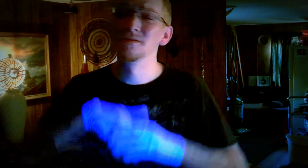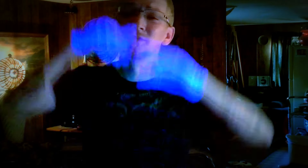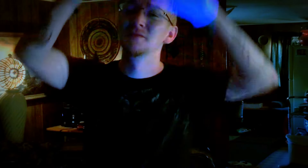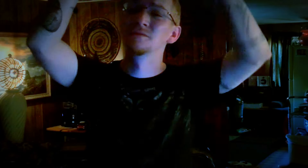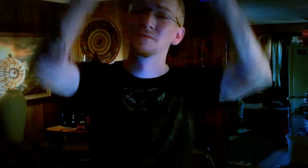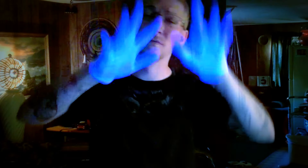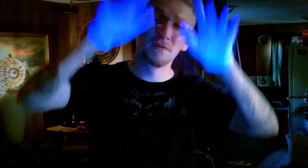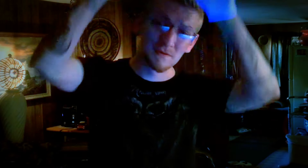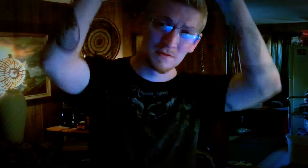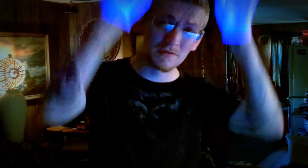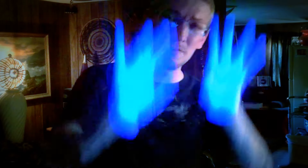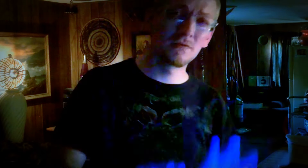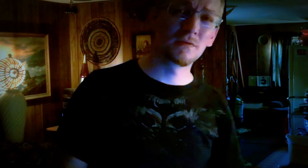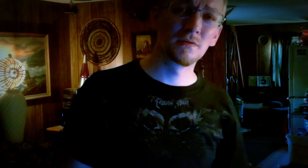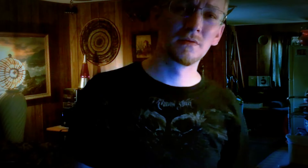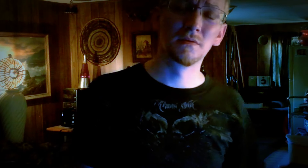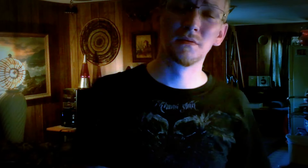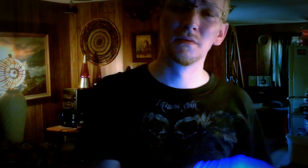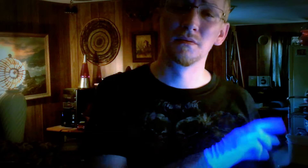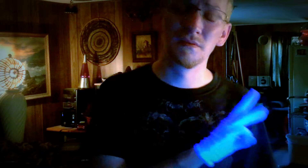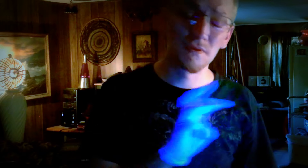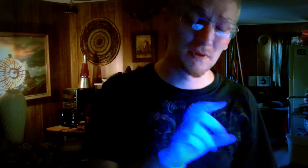all need someone to stay